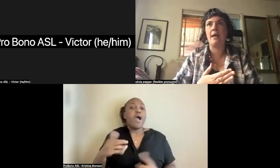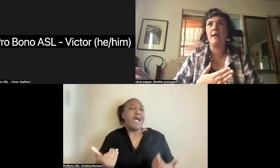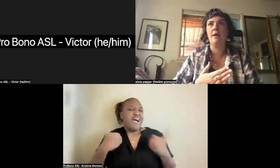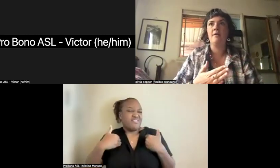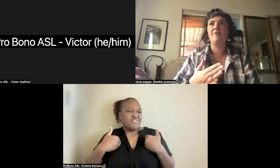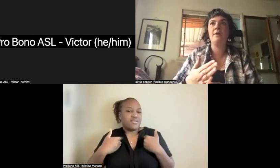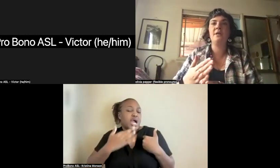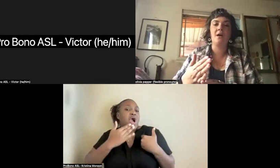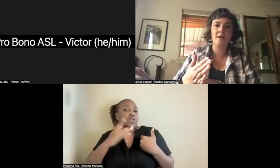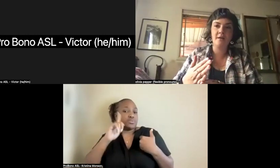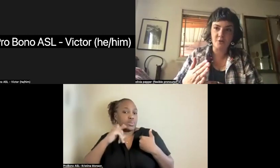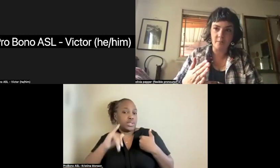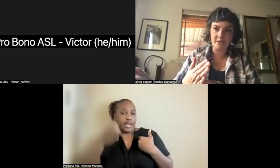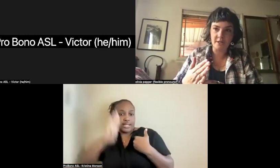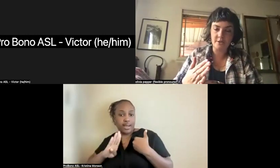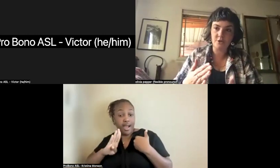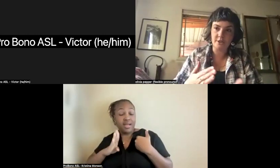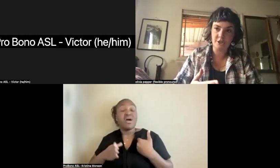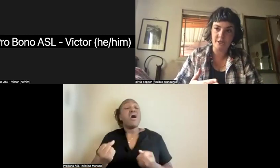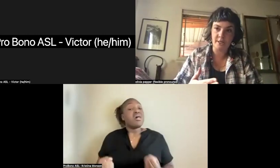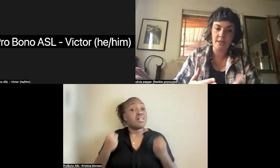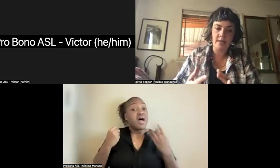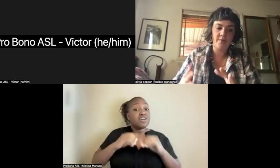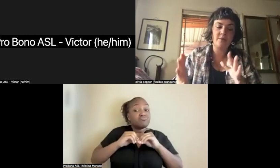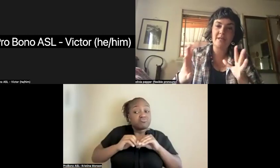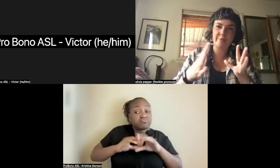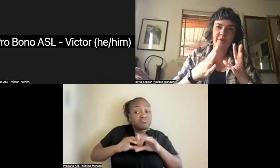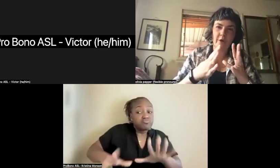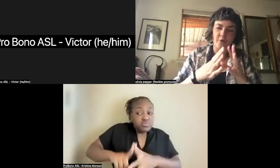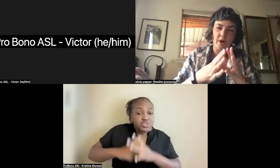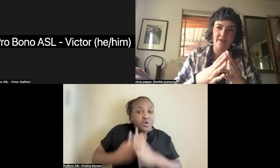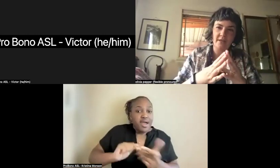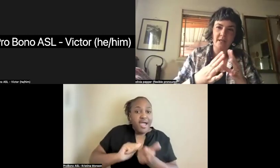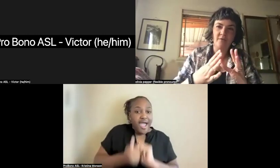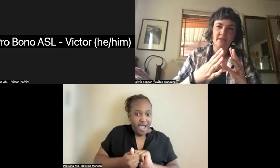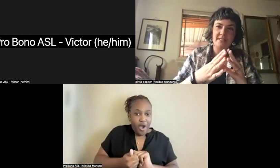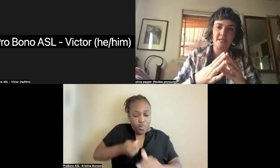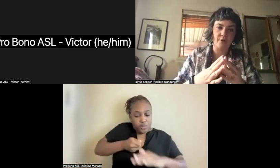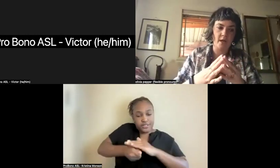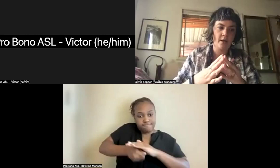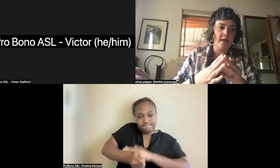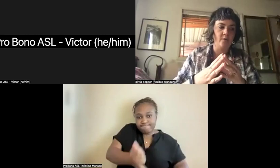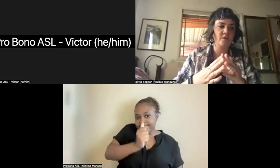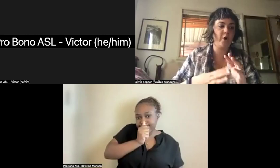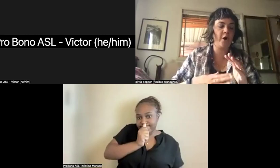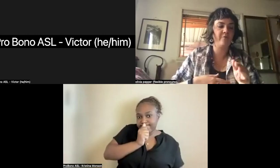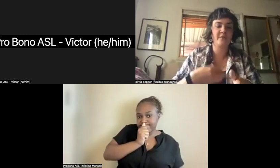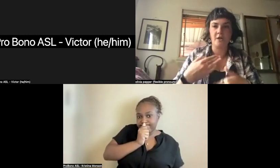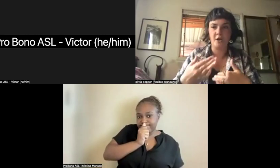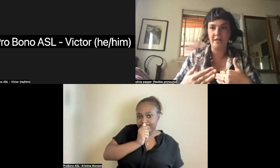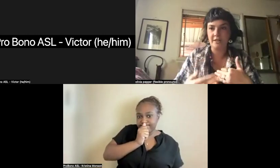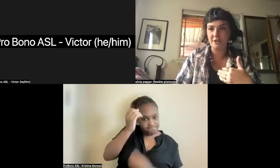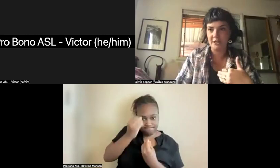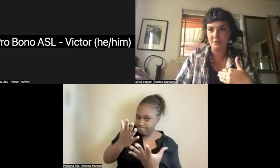a fairly uninterrupted tradition that was kept very private and very secret and was part of